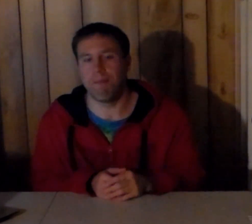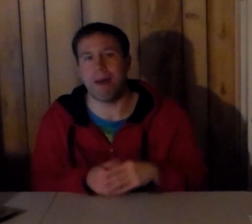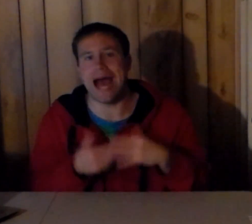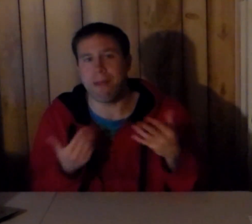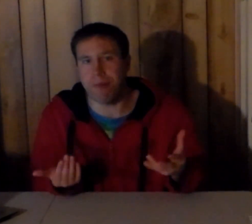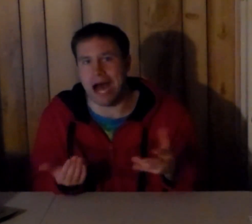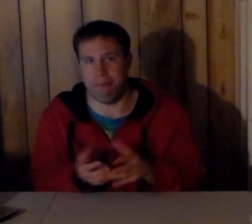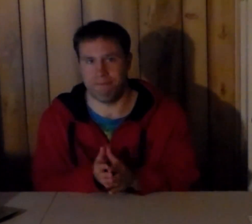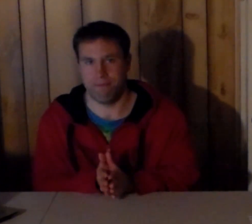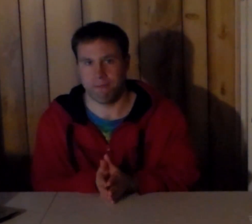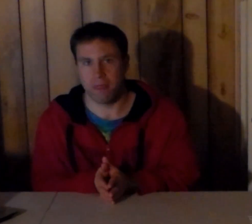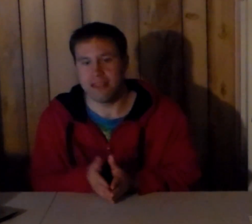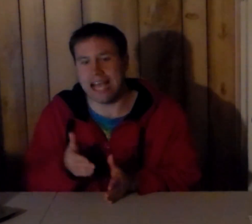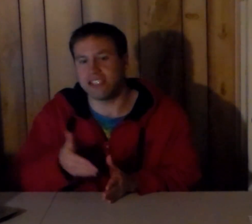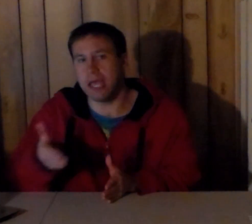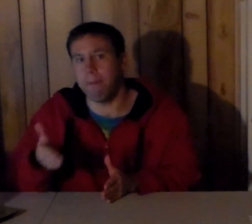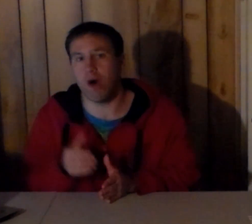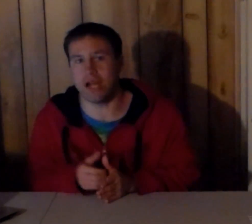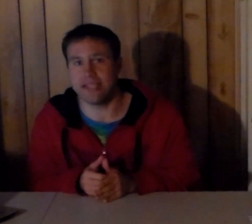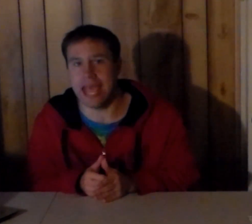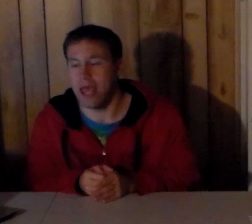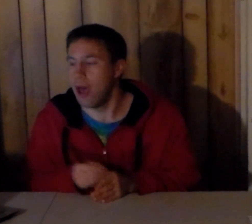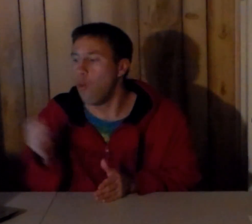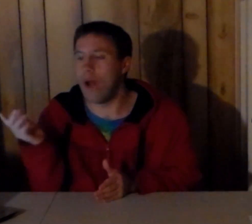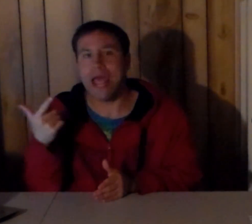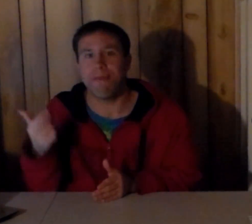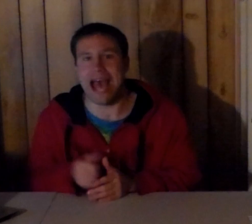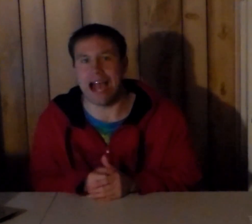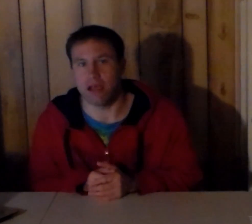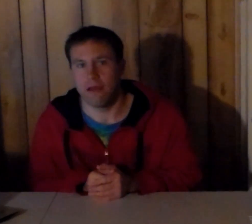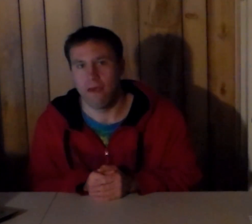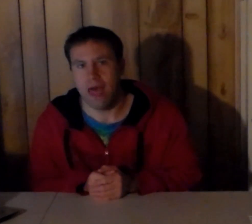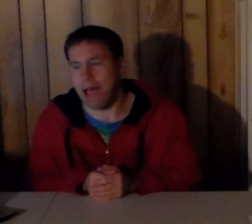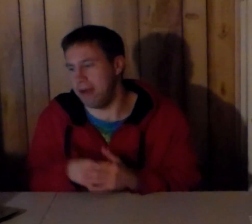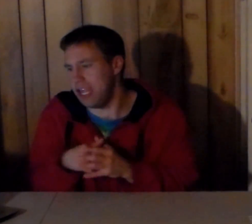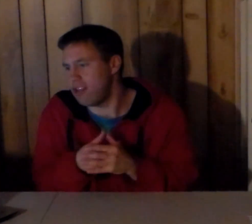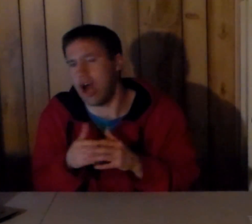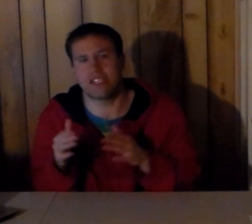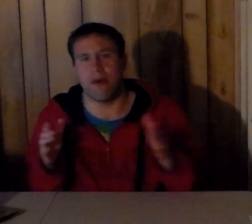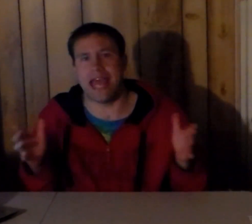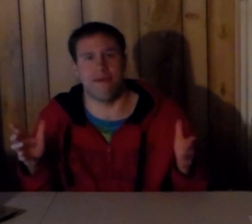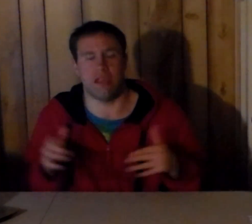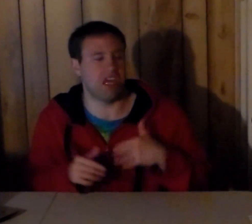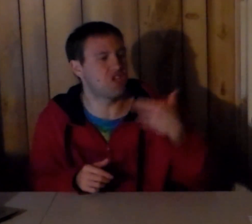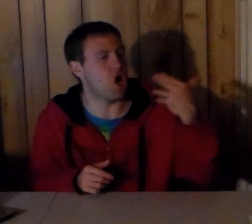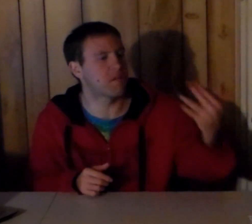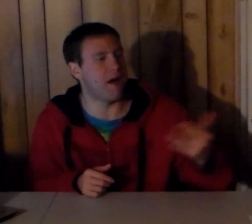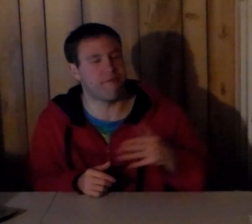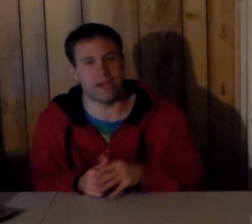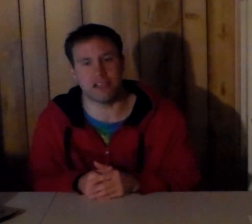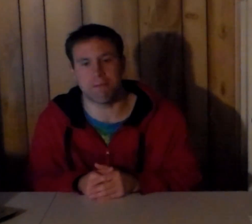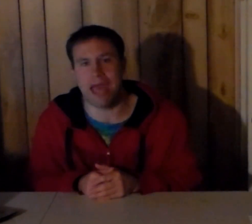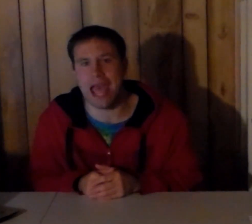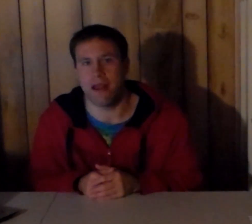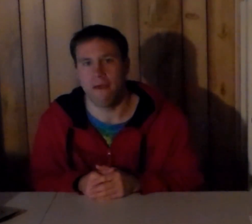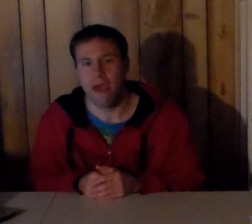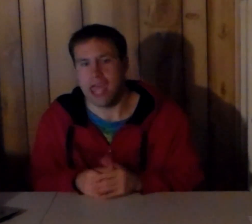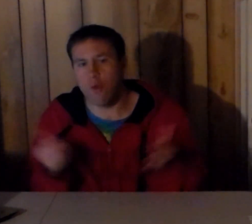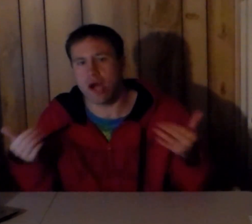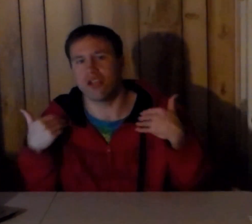pipe bomb that cm punk did way back i mean he talked about everything he talked about vince McMahon he wore